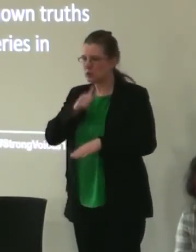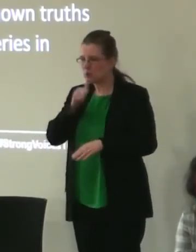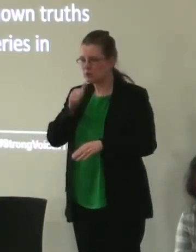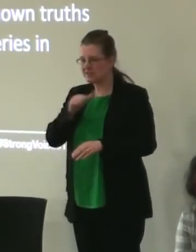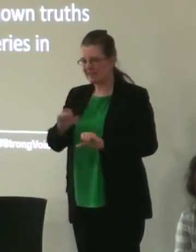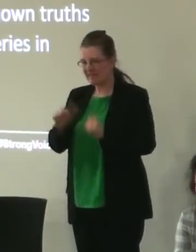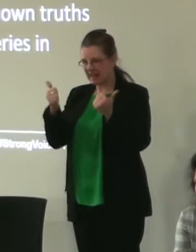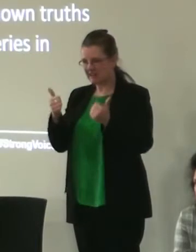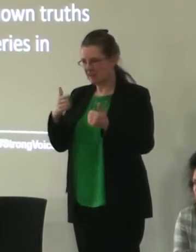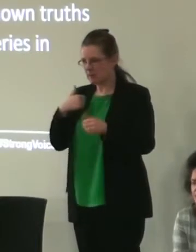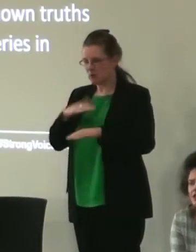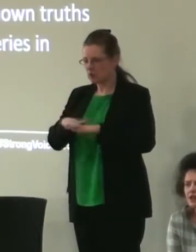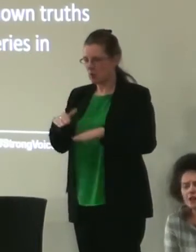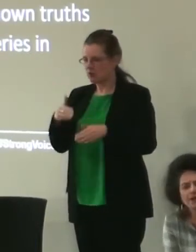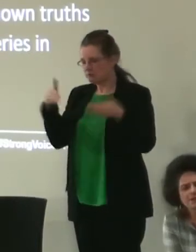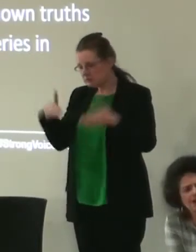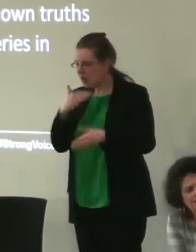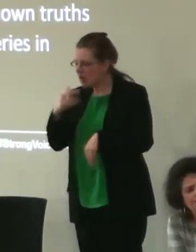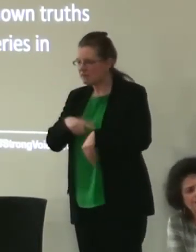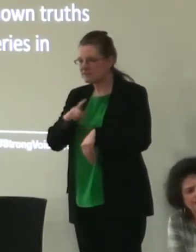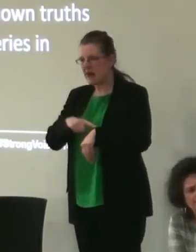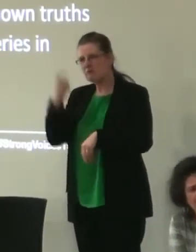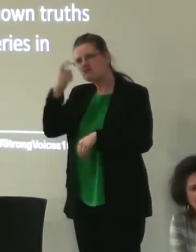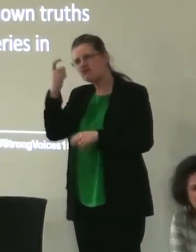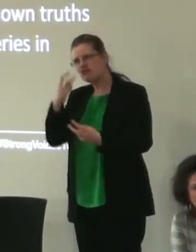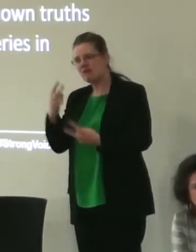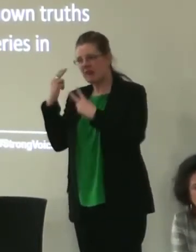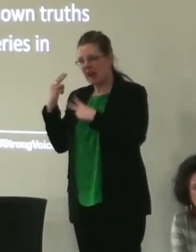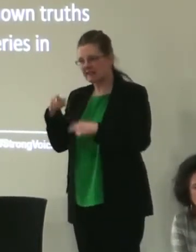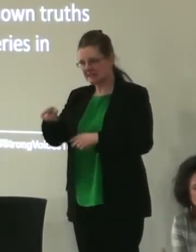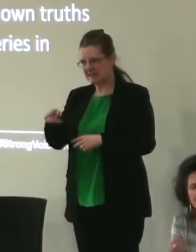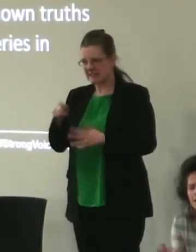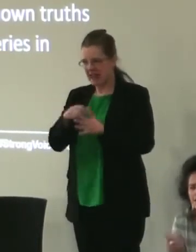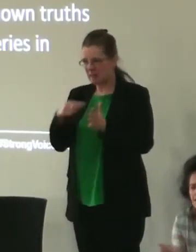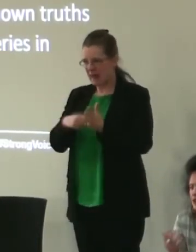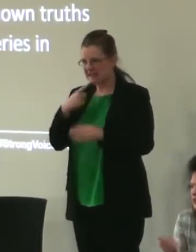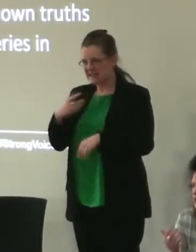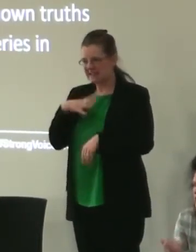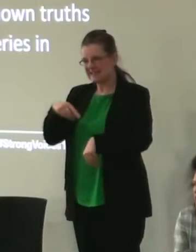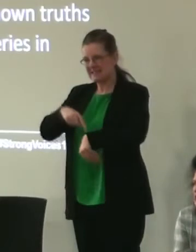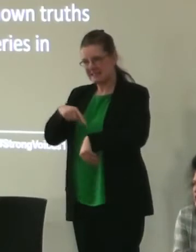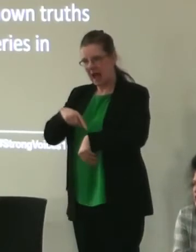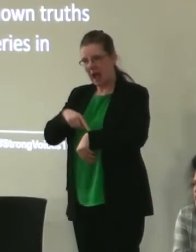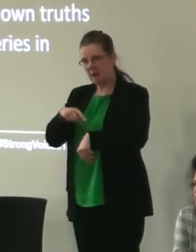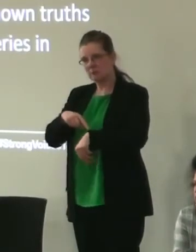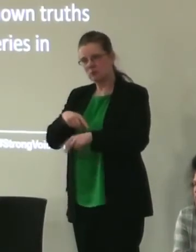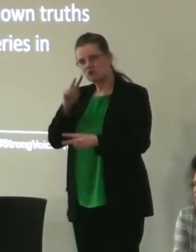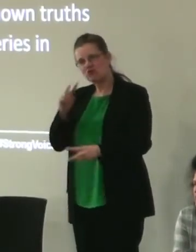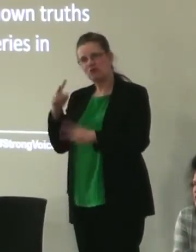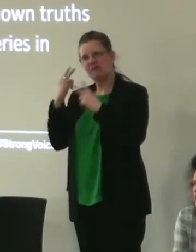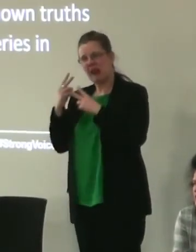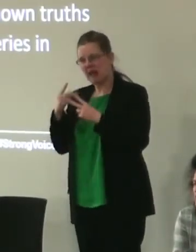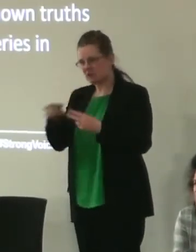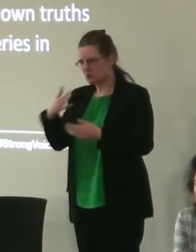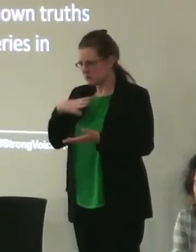we spend less time reflecting on it. It's going back to Pat's point about the time and space to reflect. So there's a danger of kind of collecting stories and case